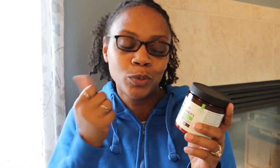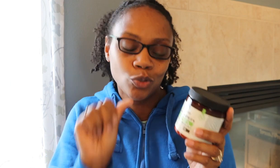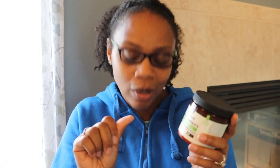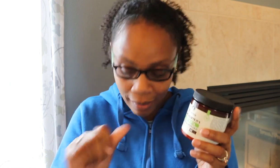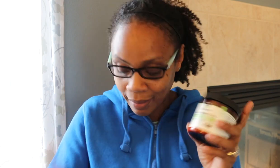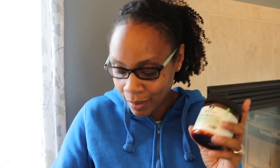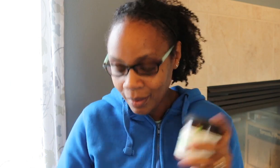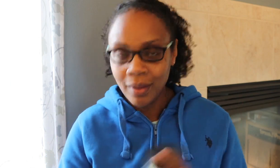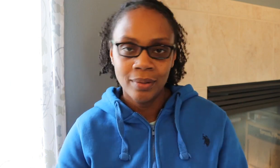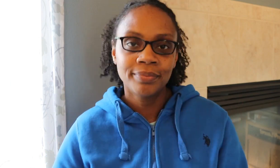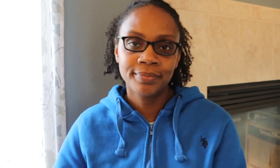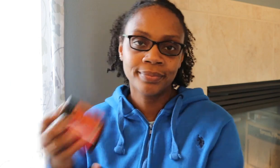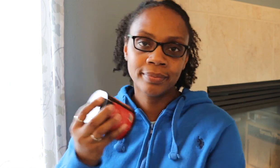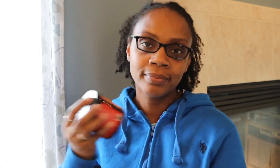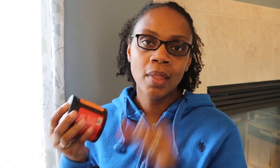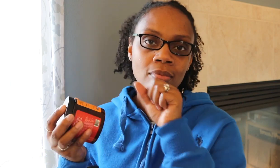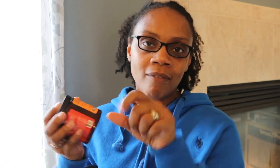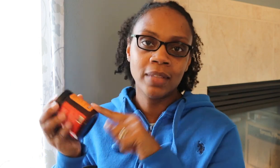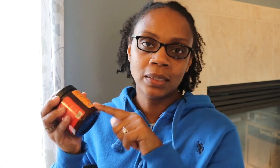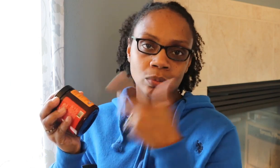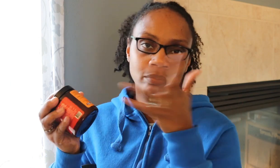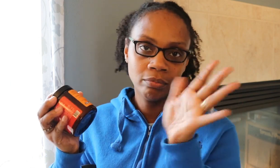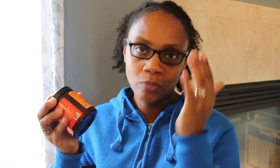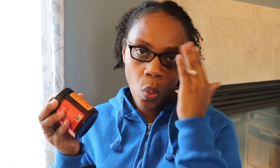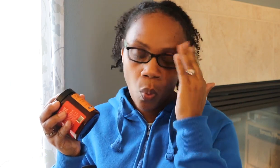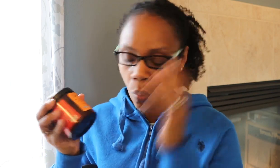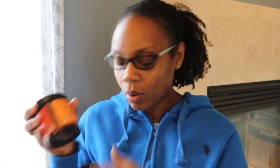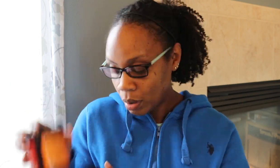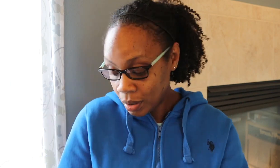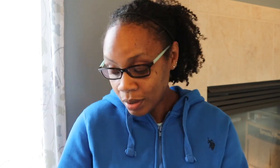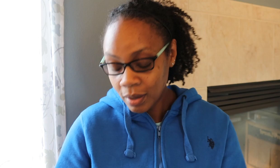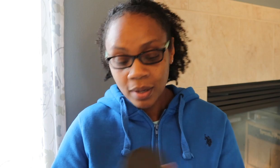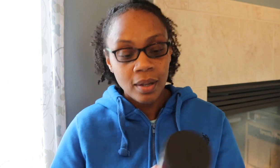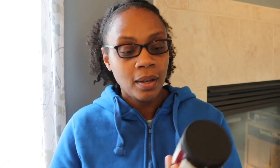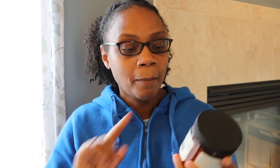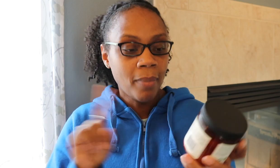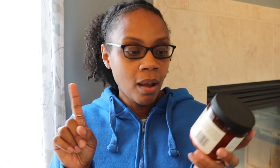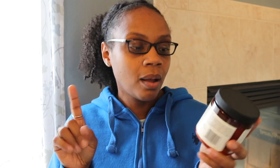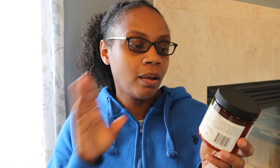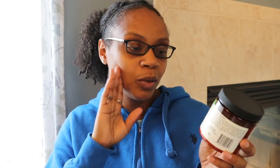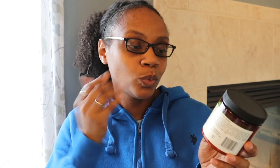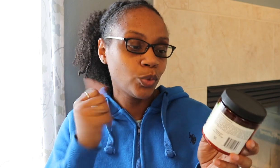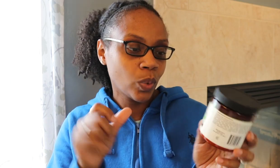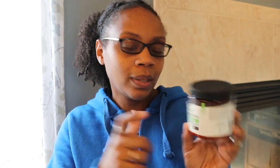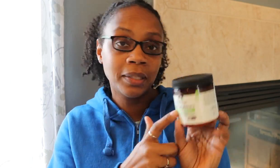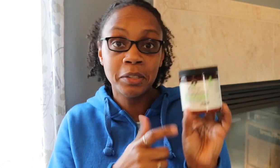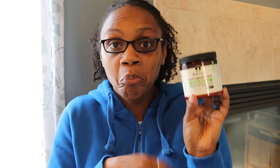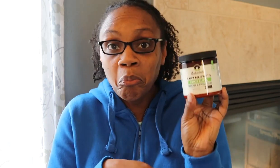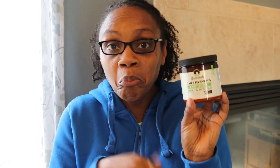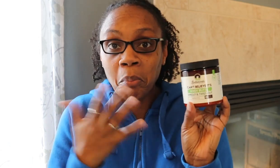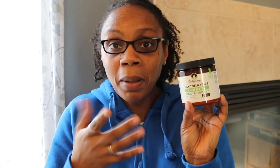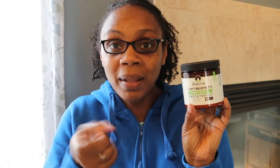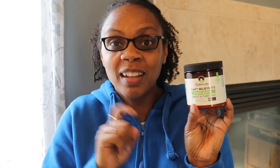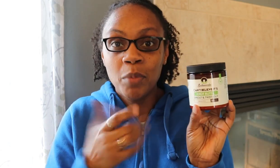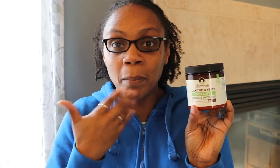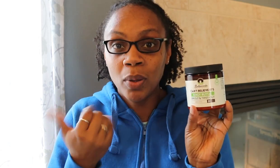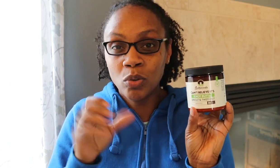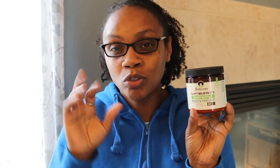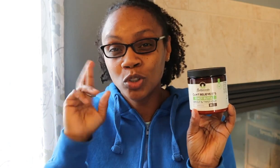So I finally tried this one out. I know I already love the regular knot butter, but I am going to try this sprout one. Maybe